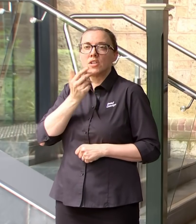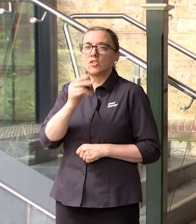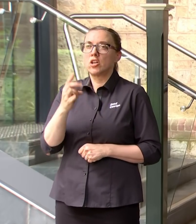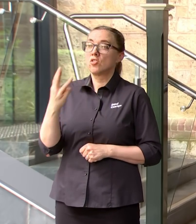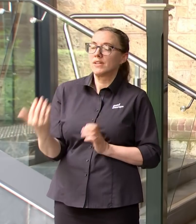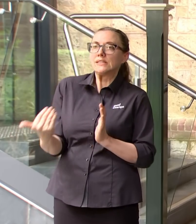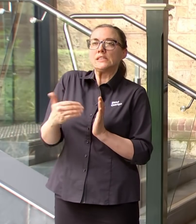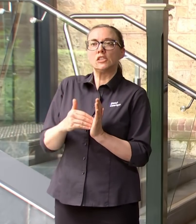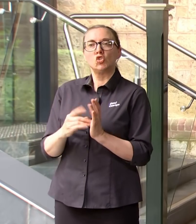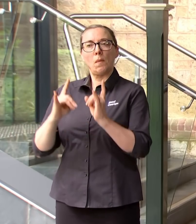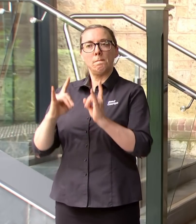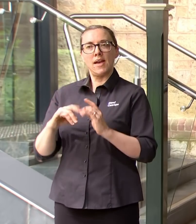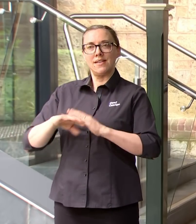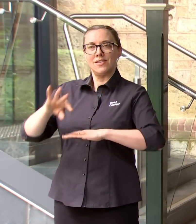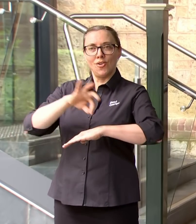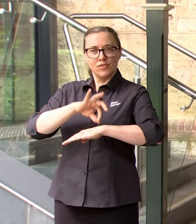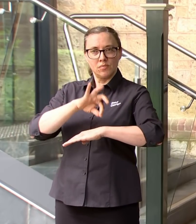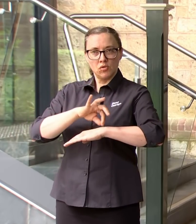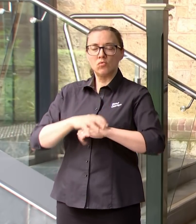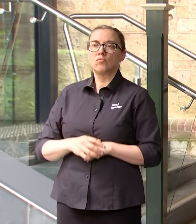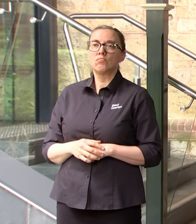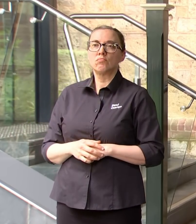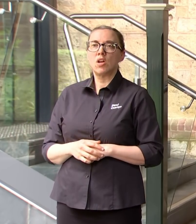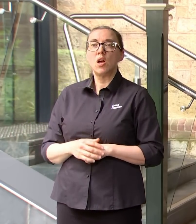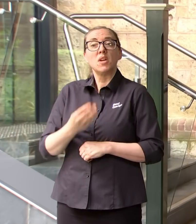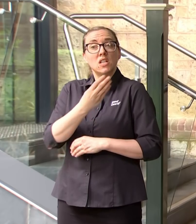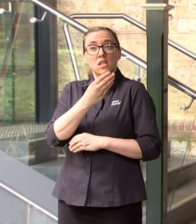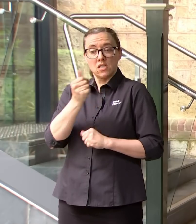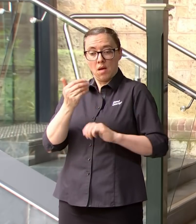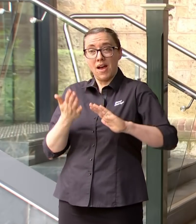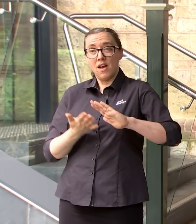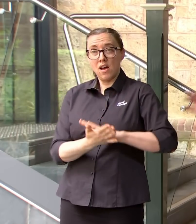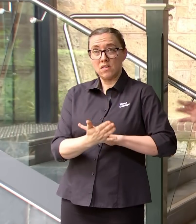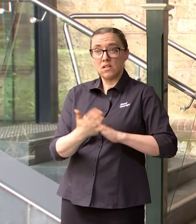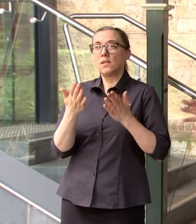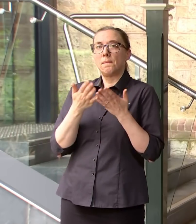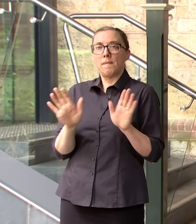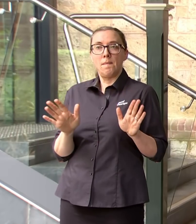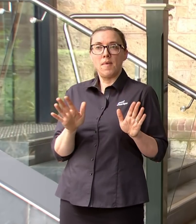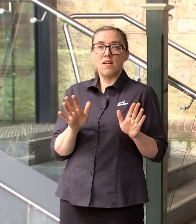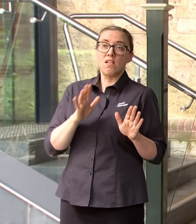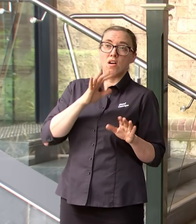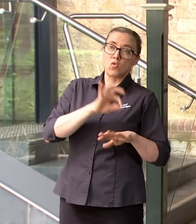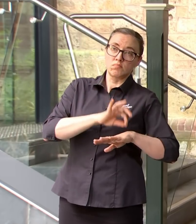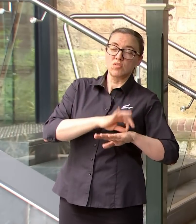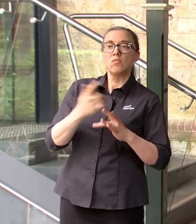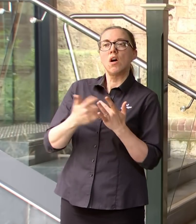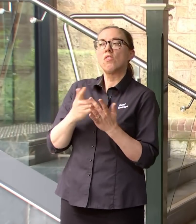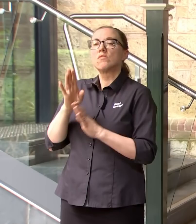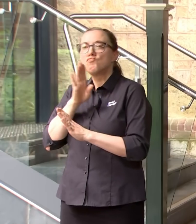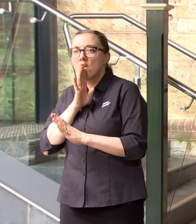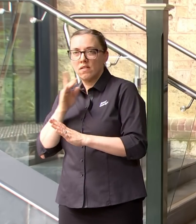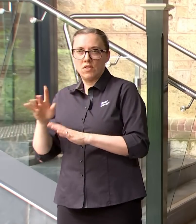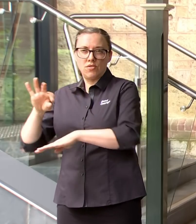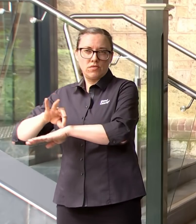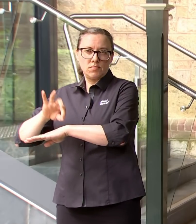Australia or the equivalent of 393 because some of them were in our system some were in the private system and some were a greater emphasis on hospital in